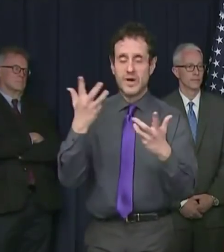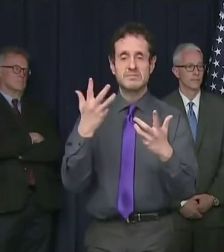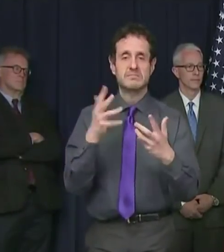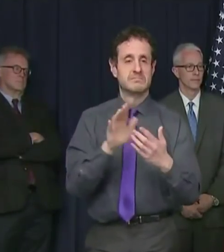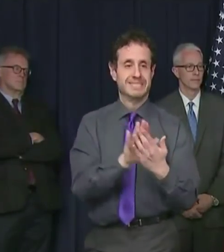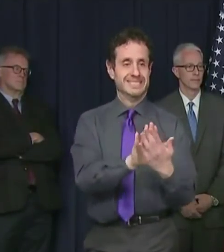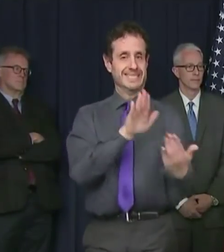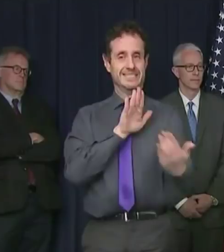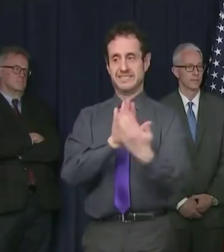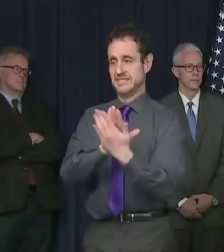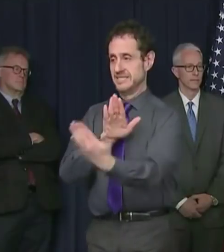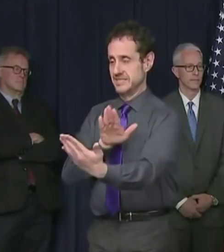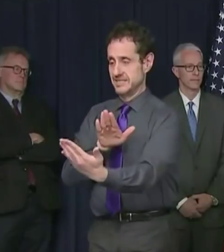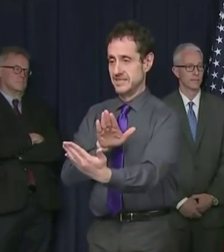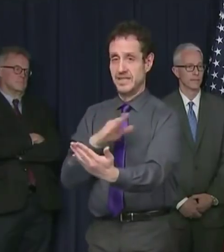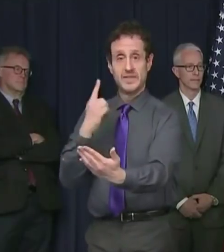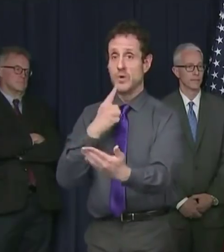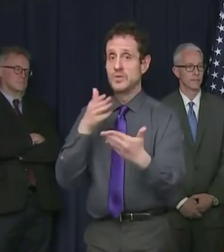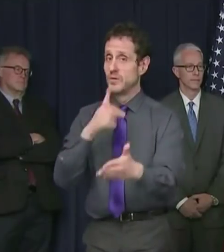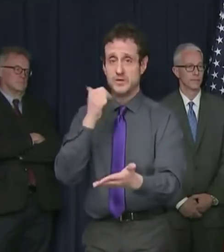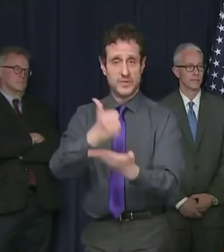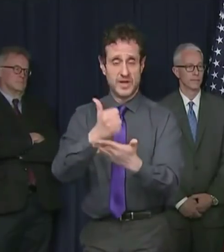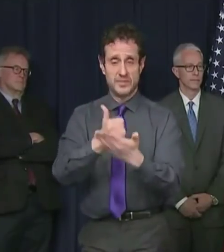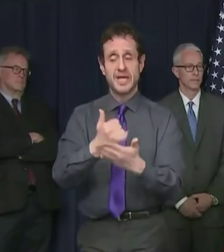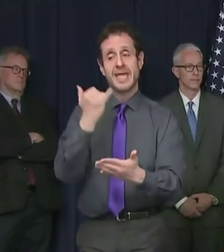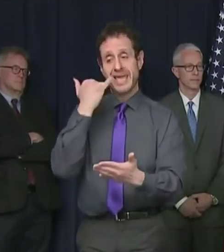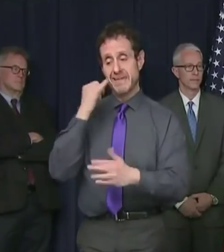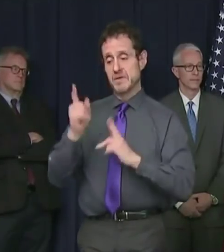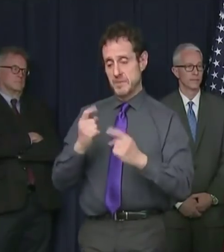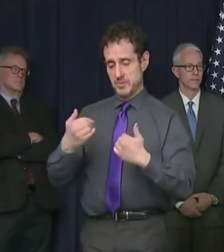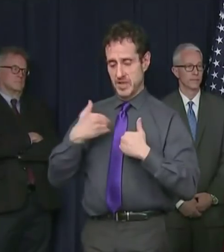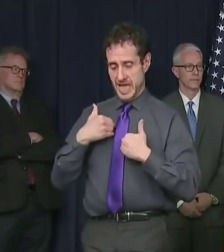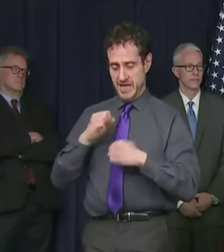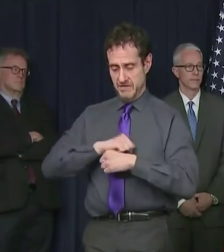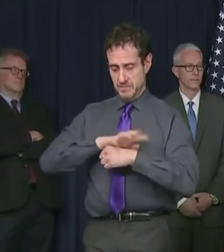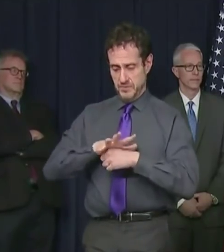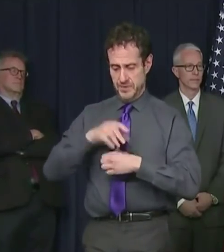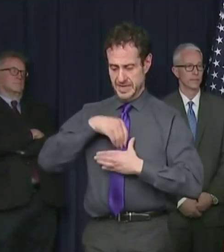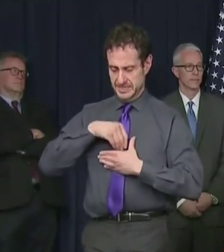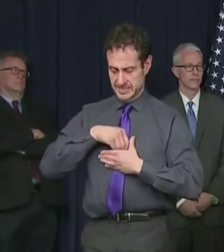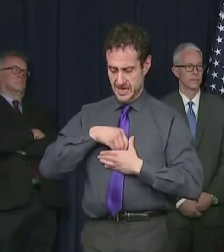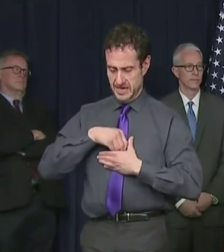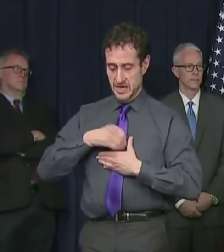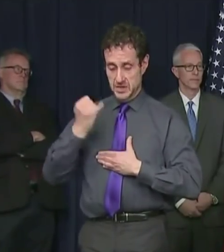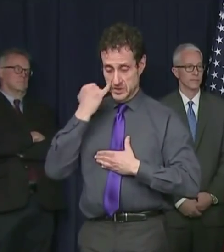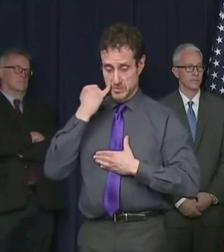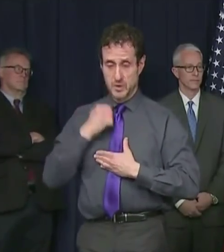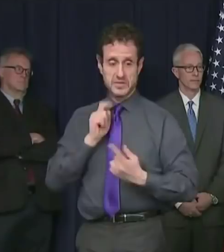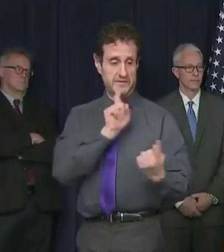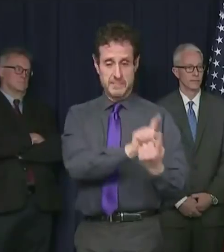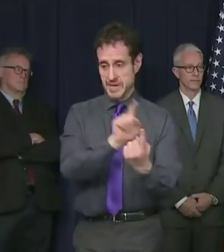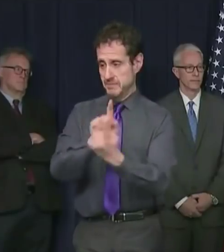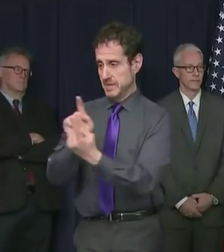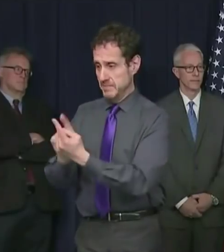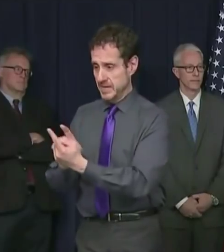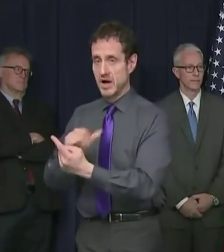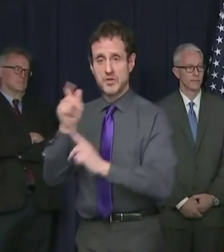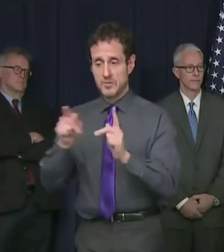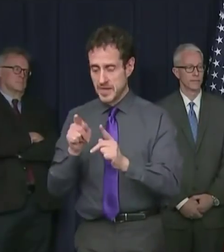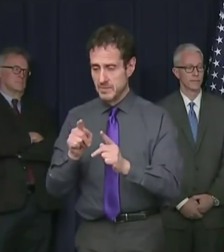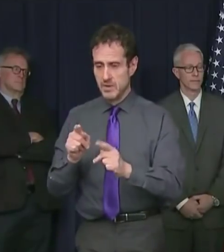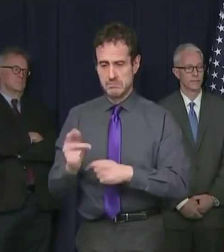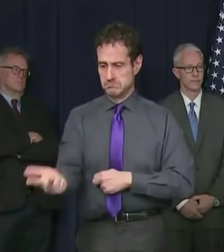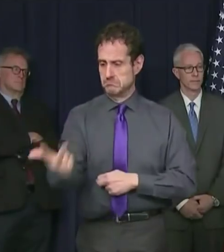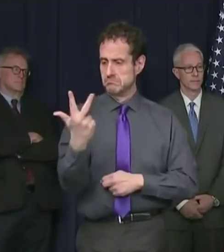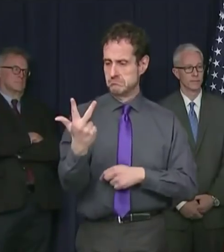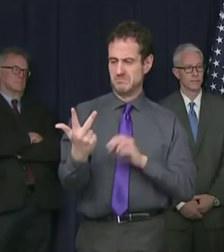and if we let every single patient with this infection infect three more people and then each of them infect two or three